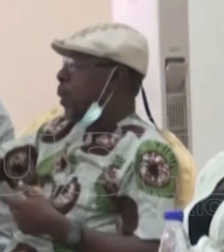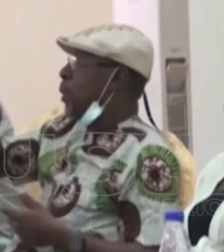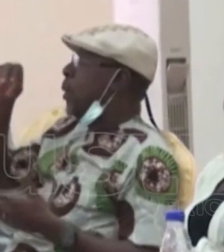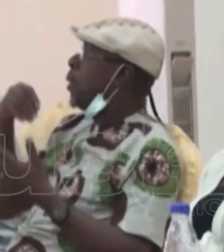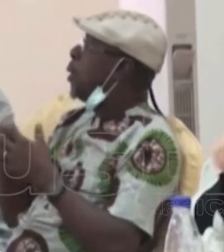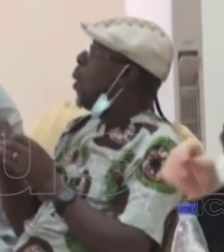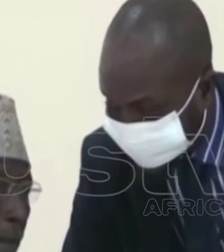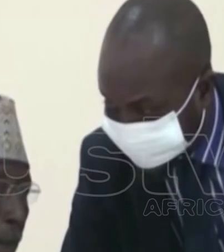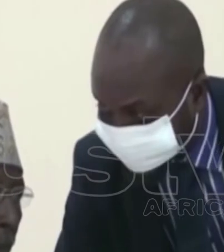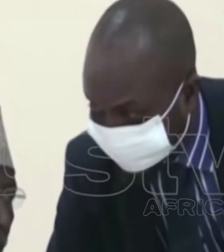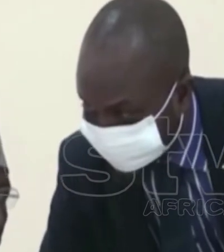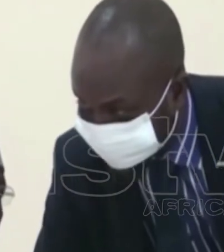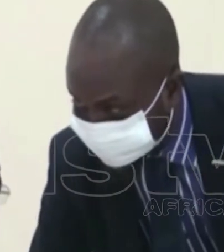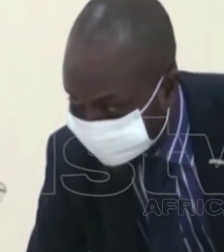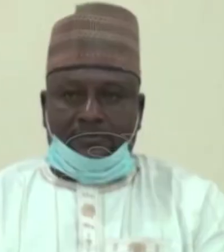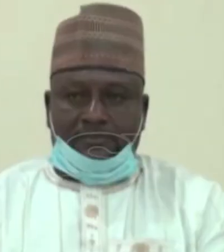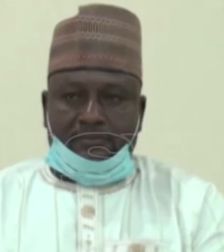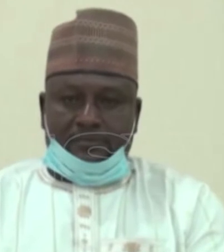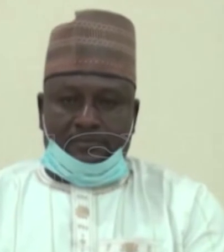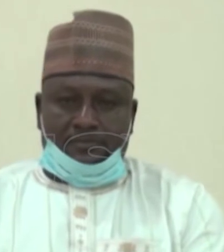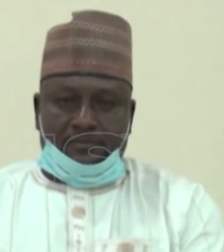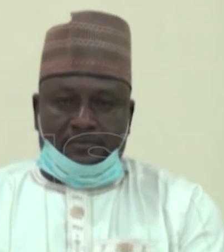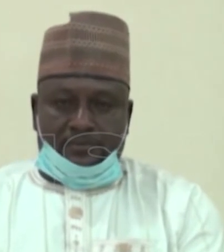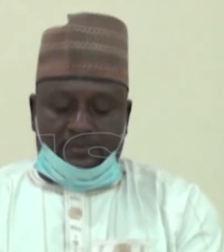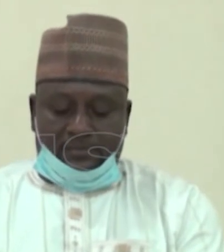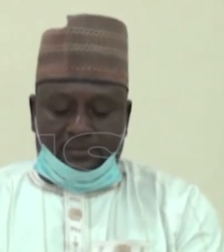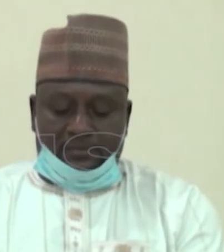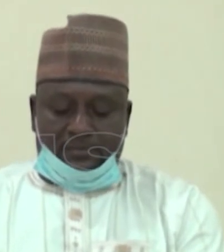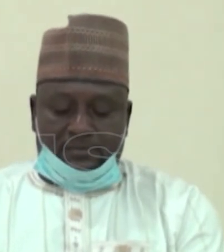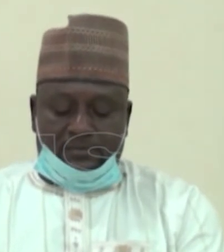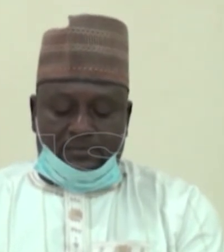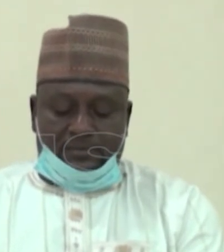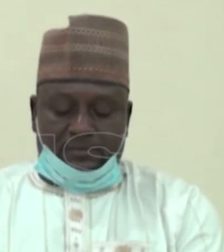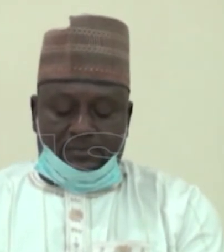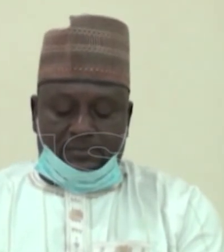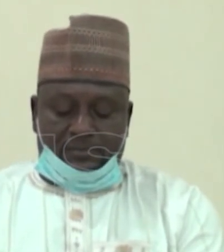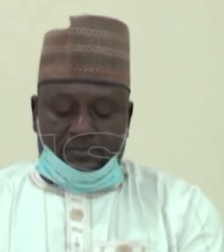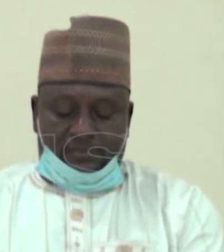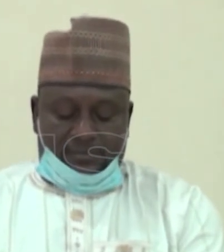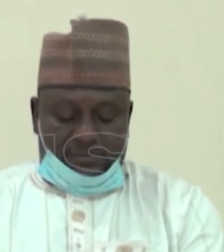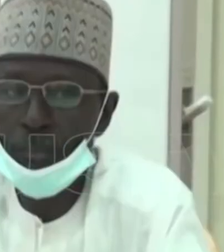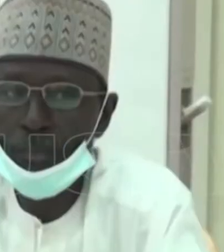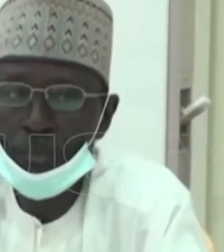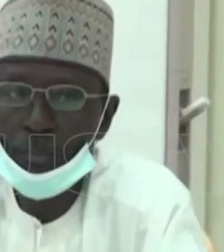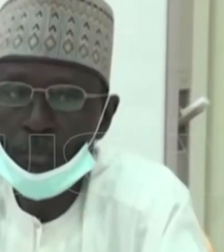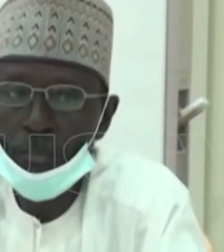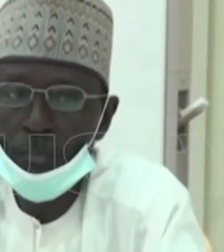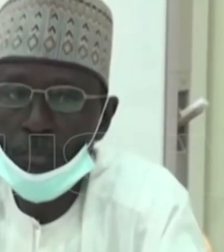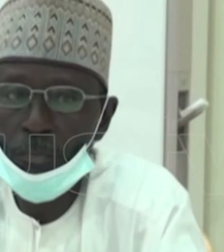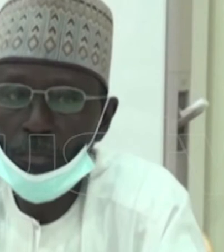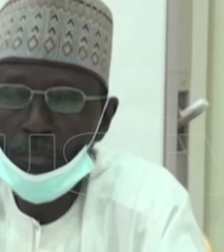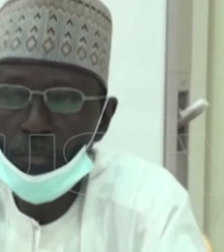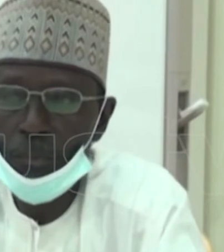domestication of the Nigerian Copyright Amendment Bill before it. The Association says by fully